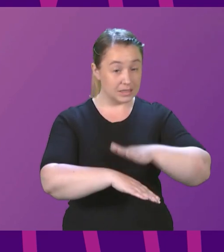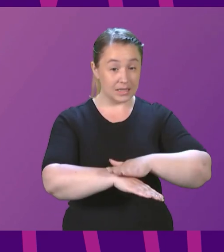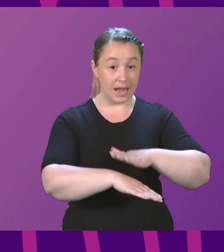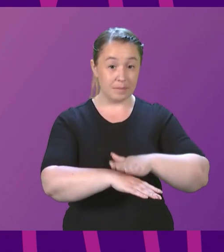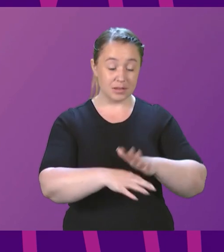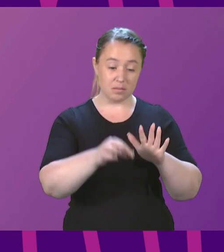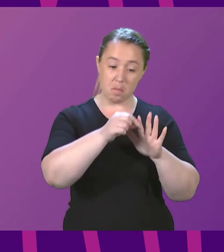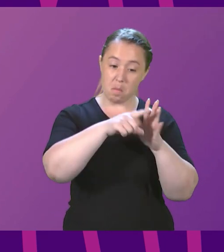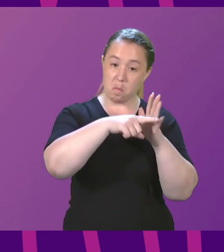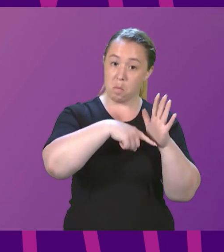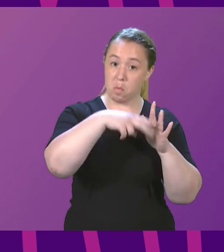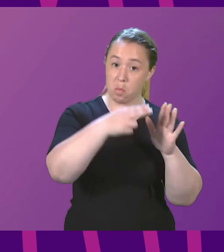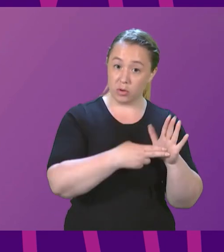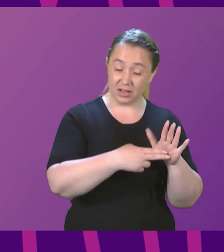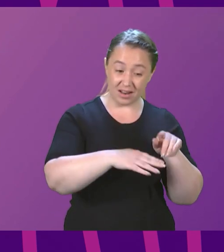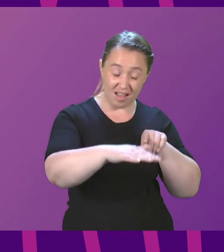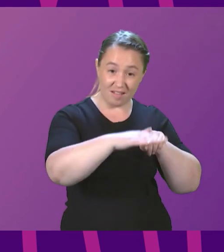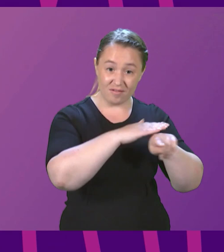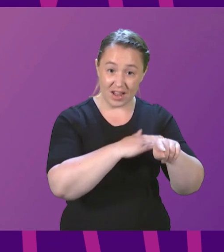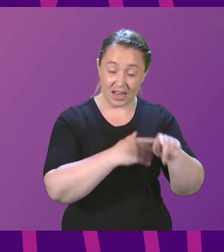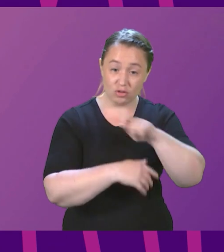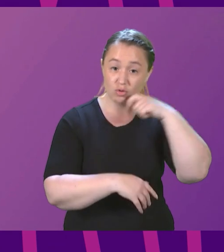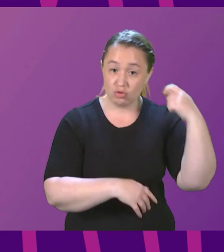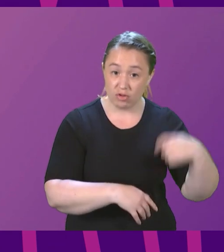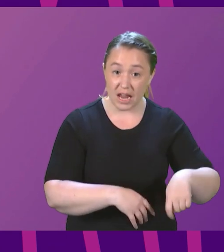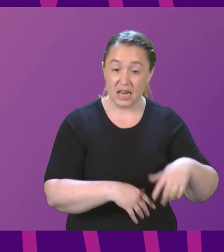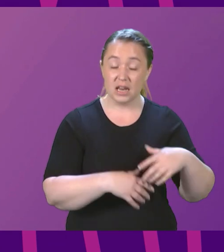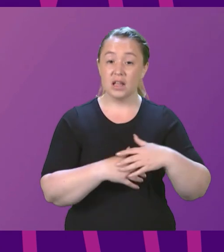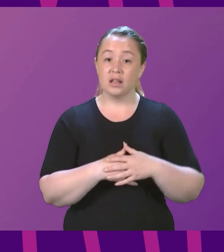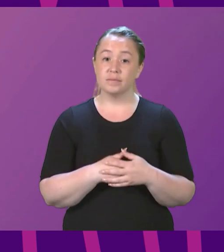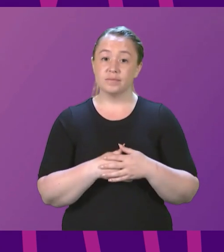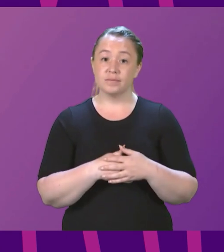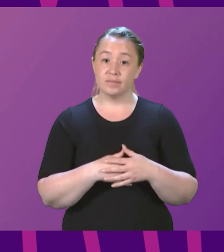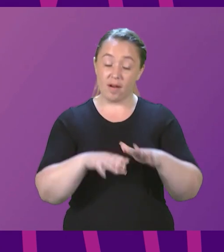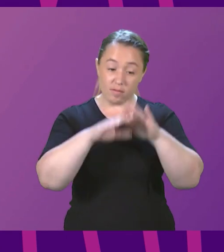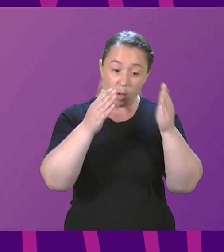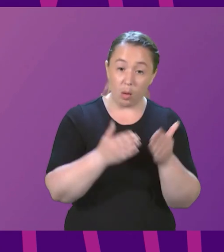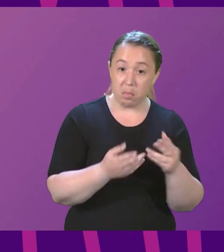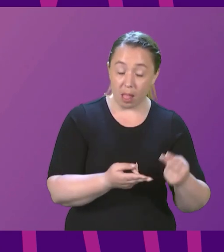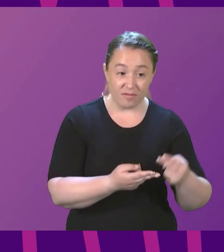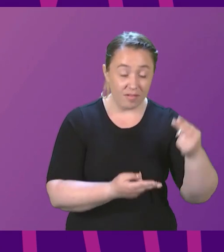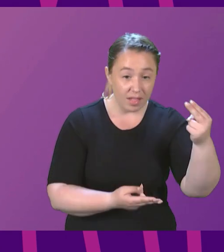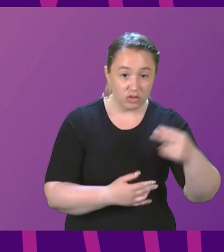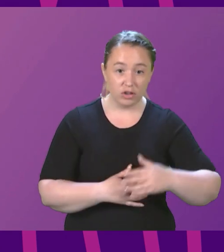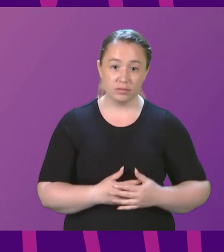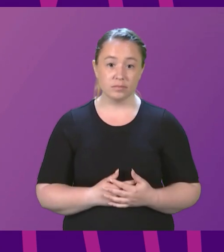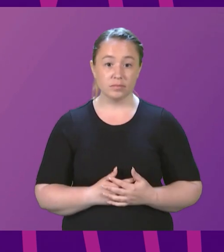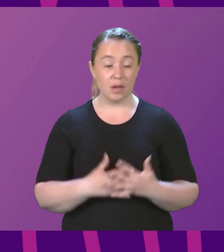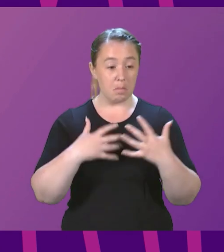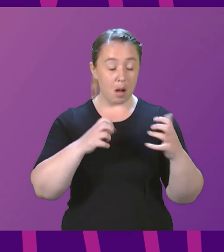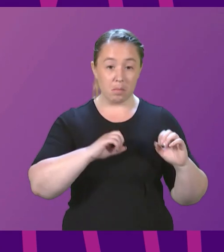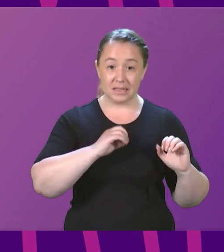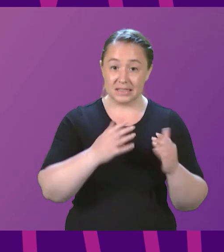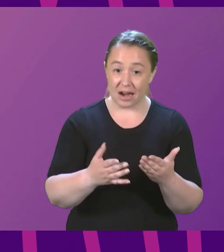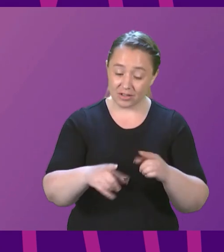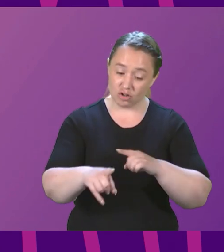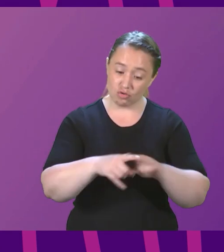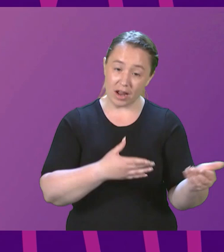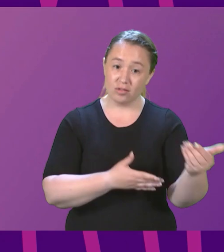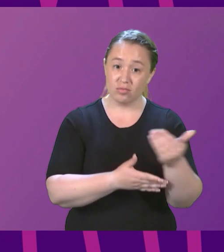Ukraine. We have a cost of living crisis due to a global inflation and public services are trying to recover from the pandemic.